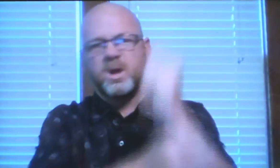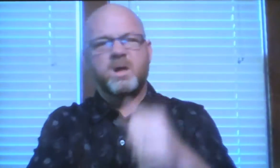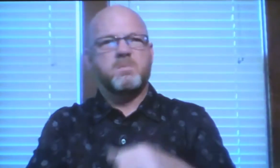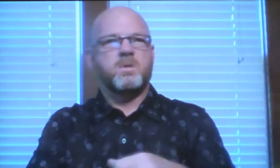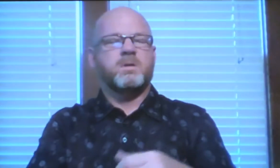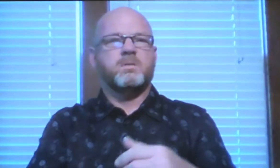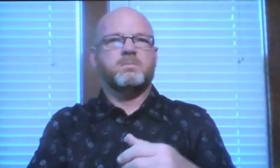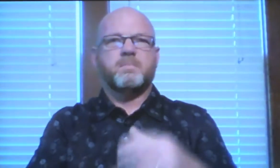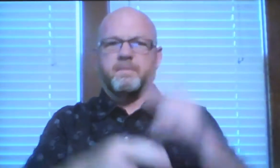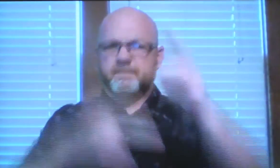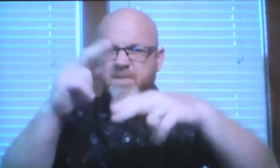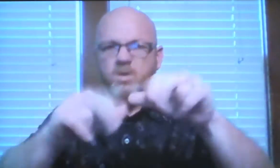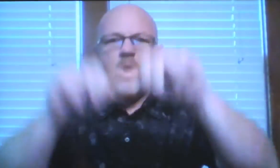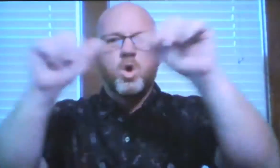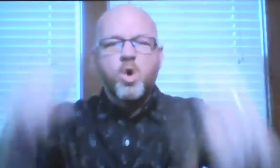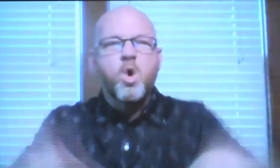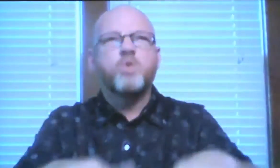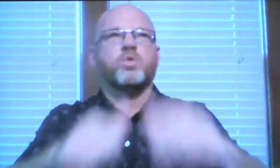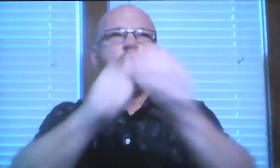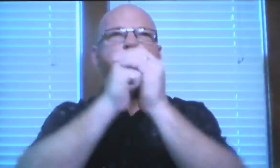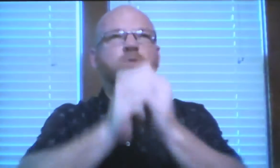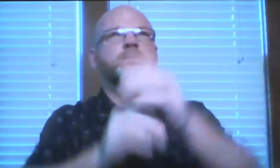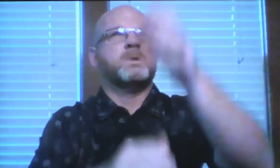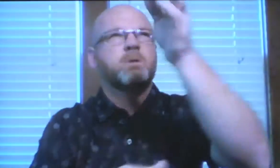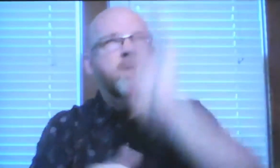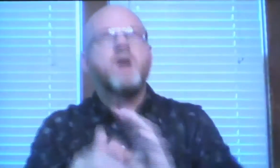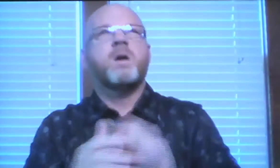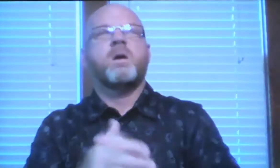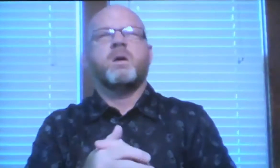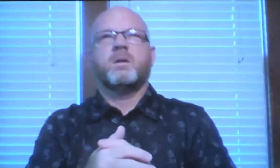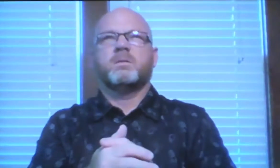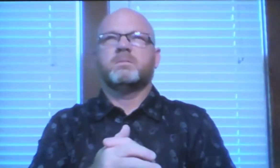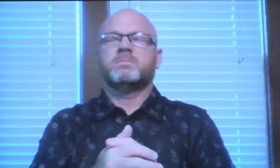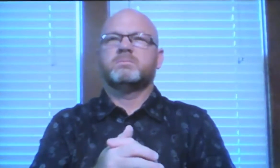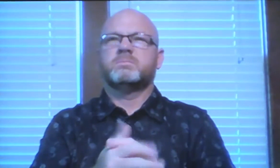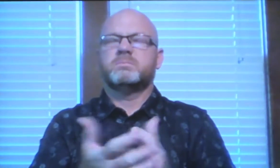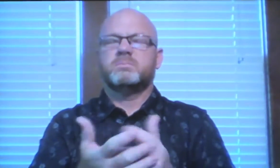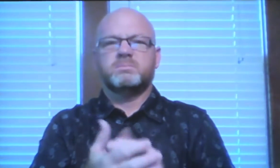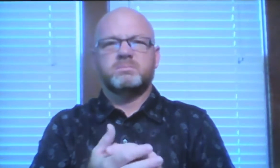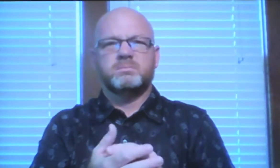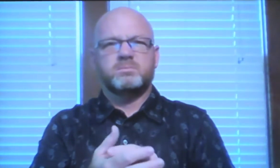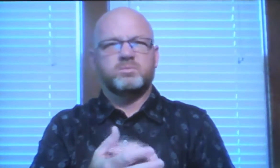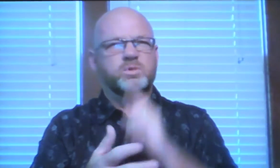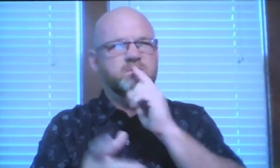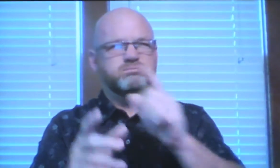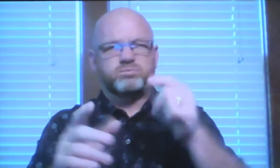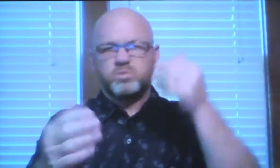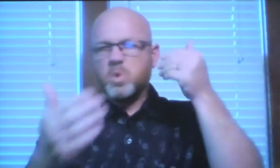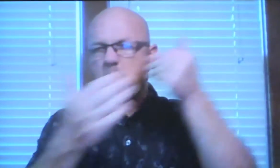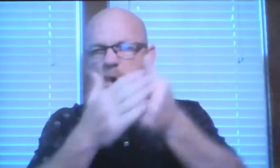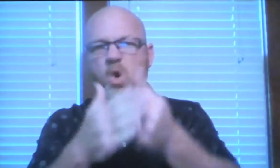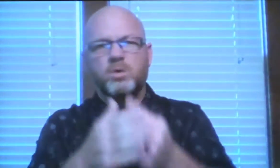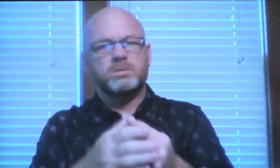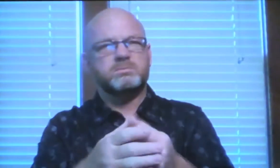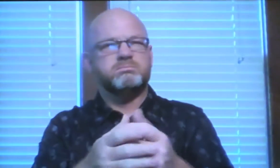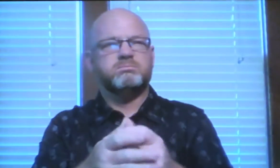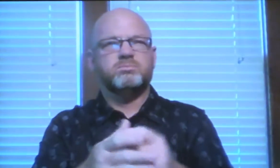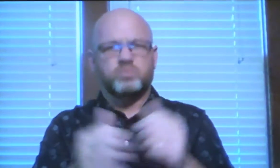He was with Abraham, they worshiped God, they were